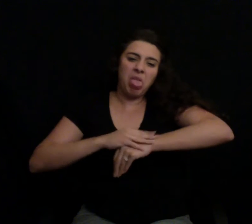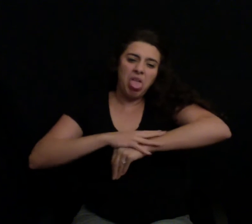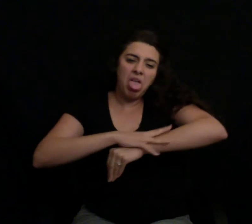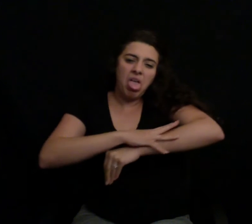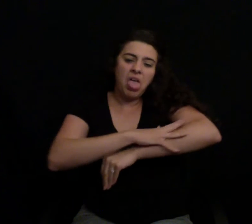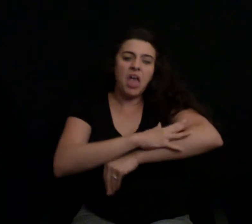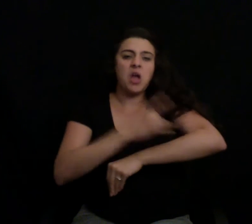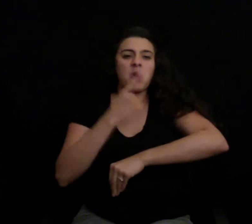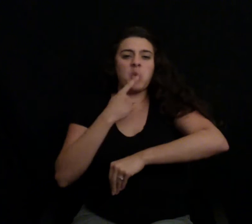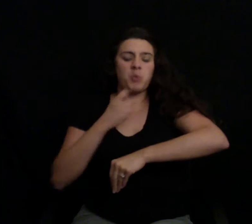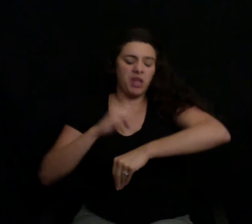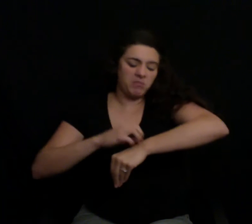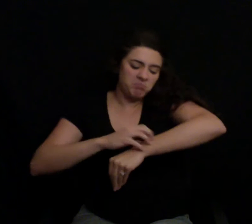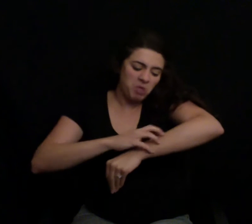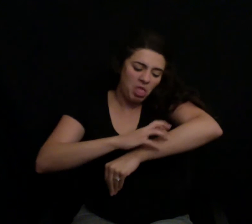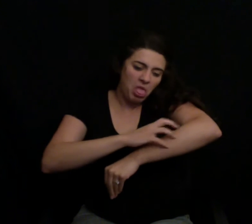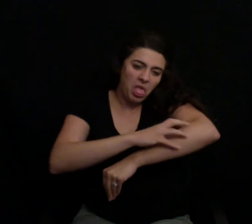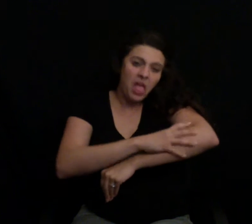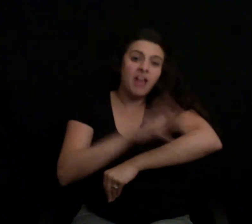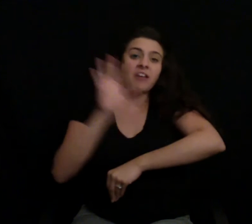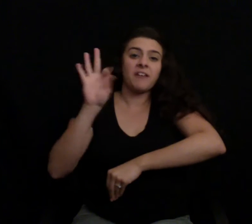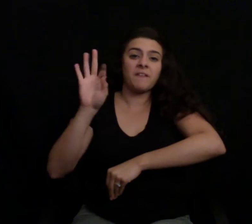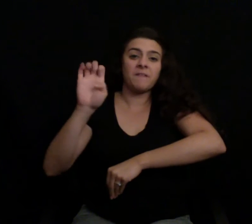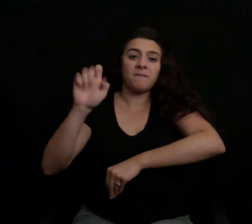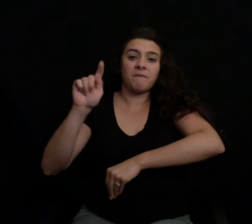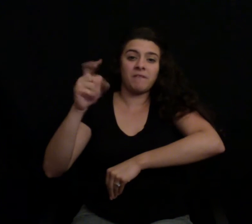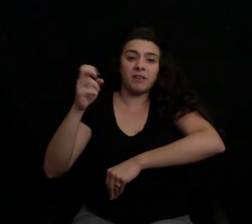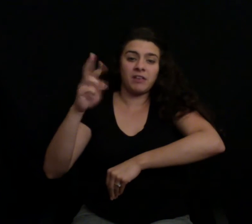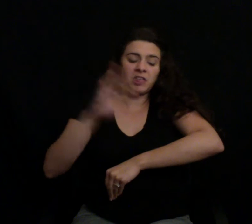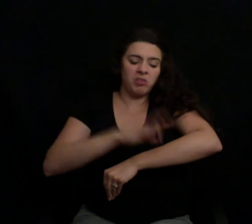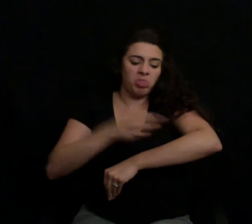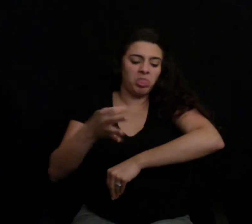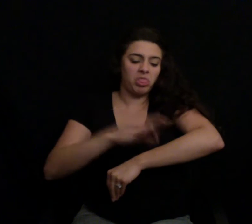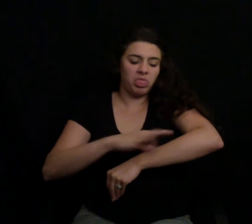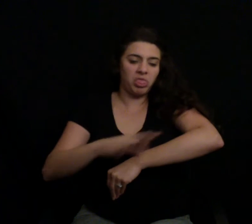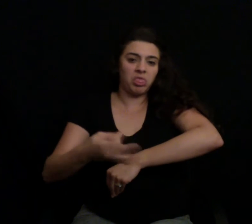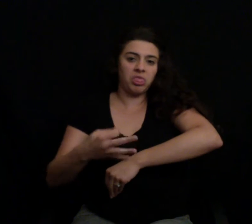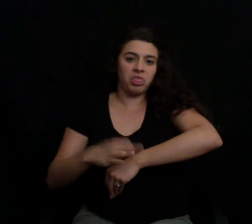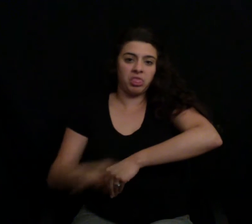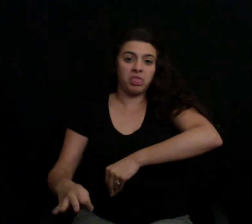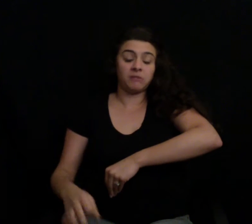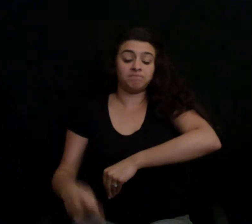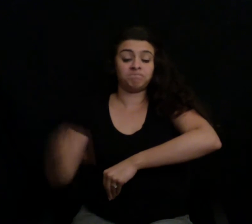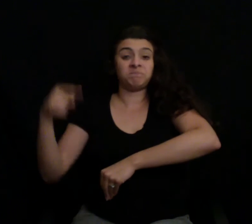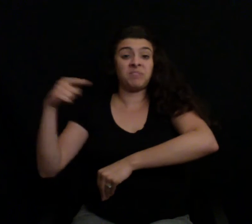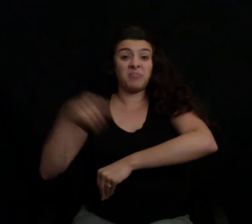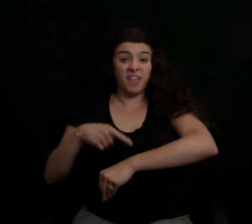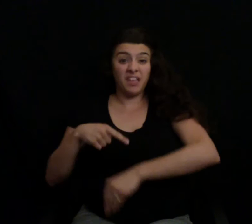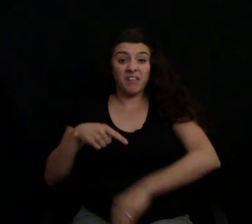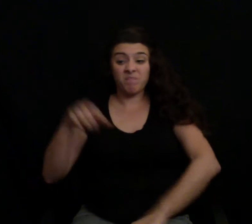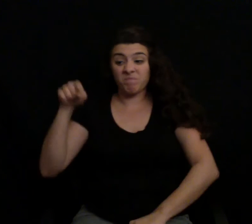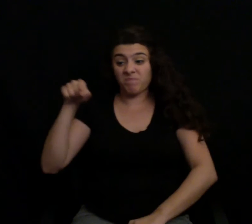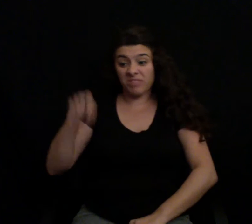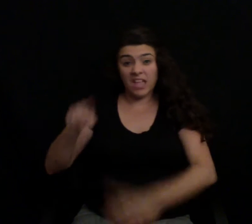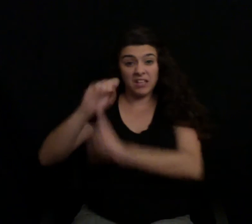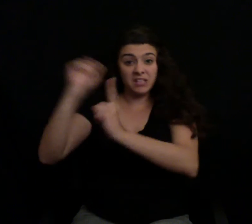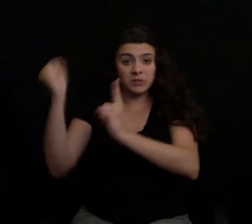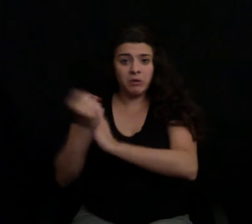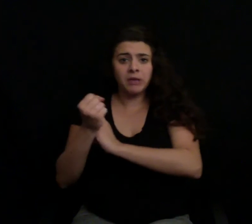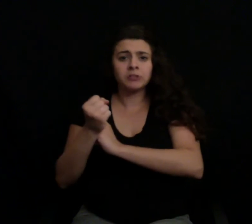of bed service. This is considered humane. The video will be linked in the episode's show notes, and is definitely